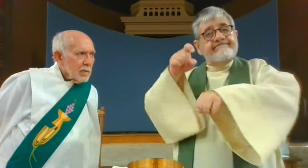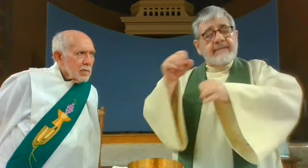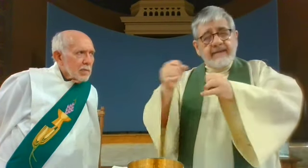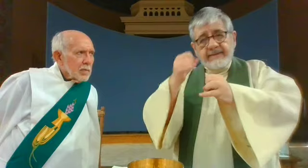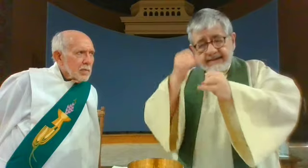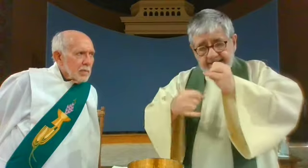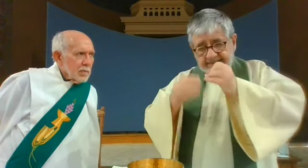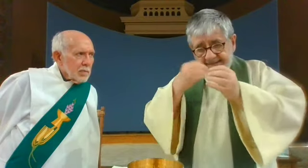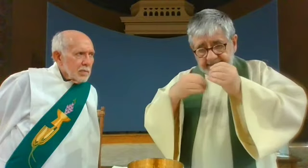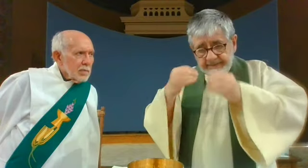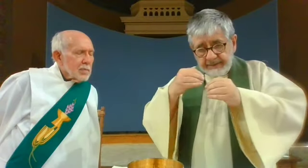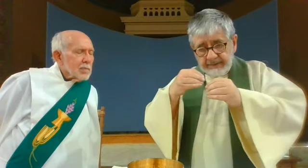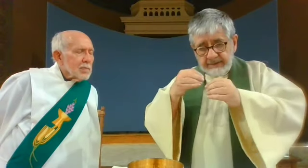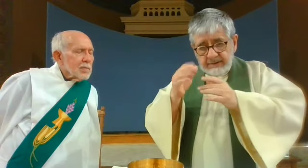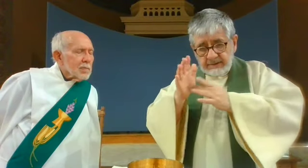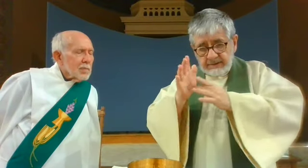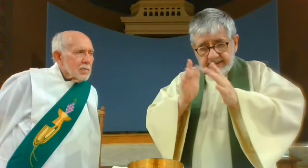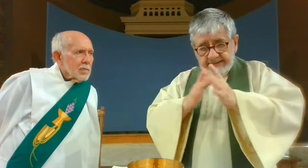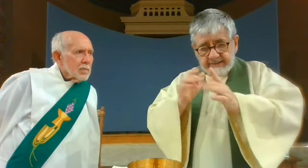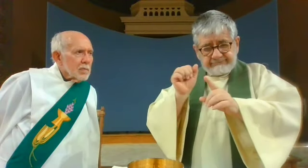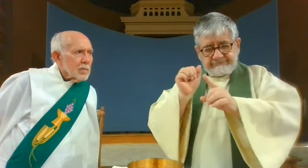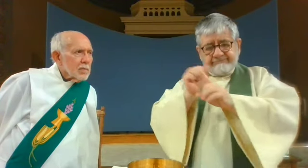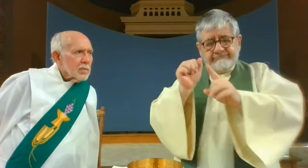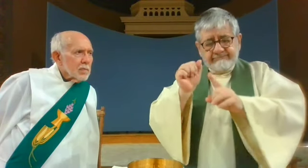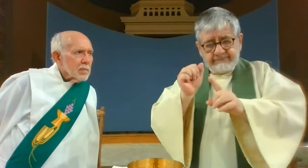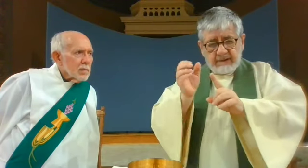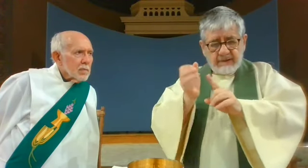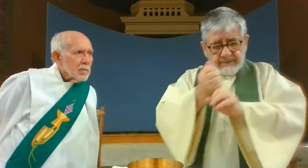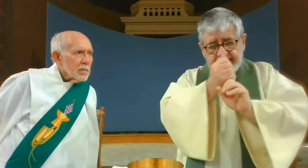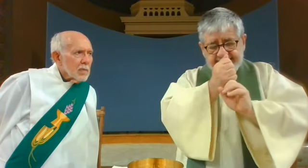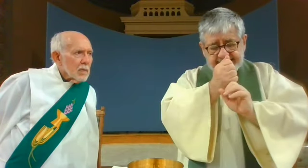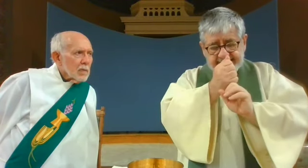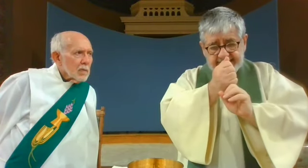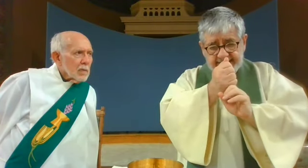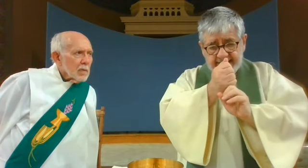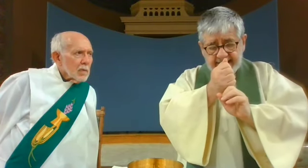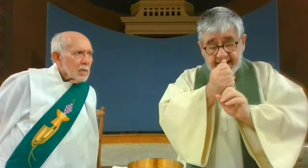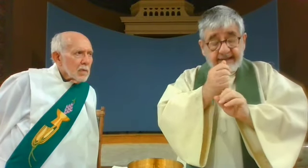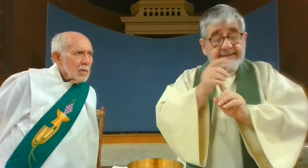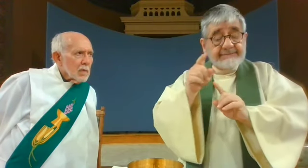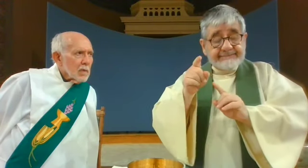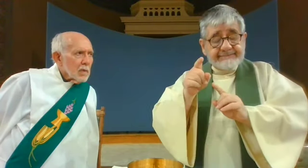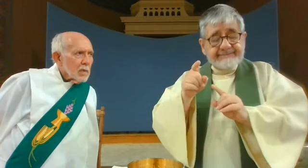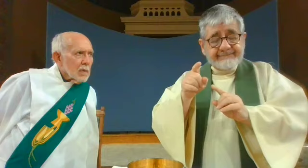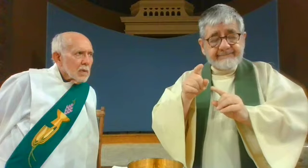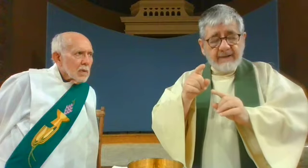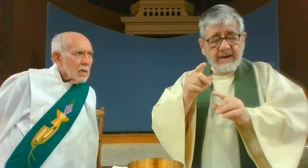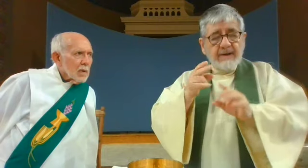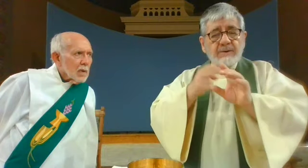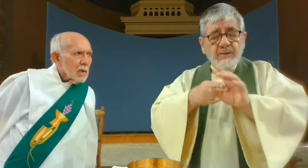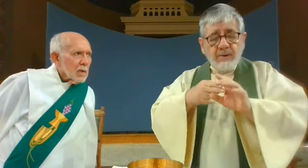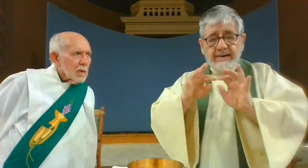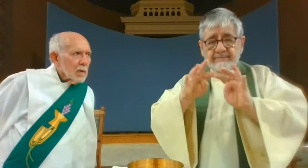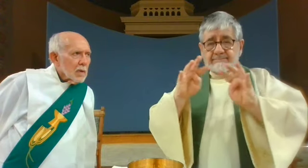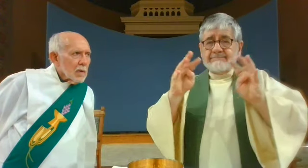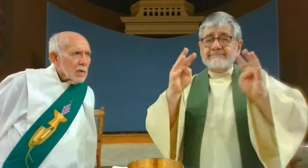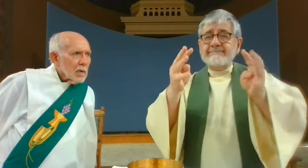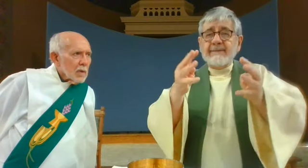On the night of the Last Supper, at the time he was betrayed and entered willingly into his